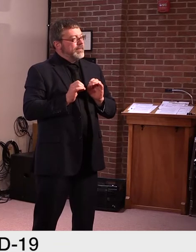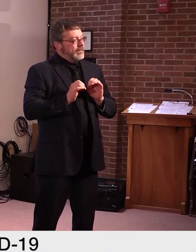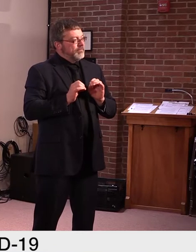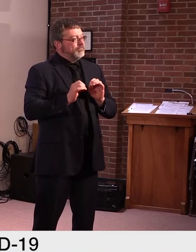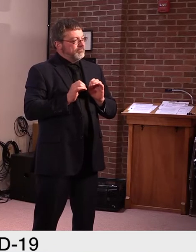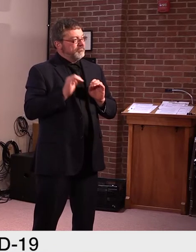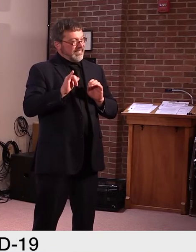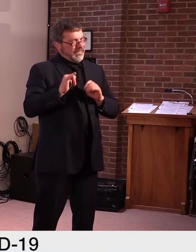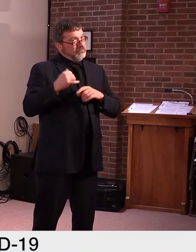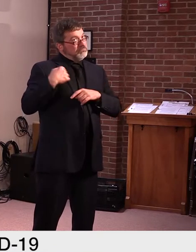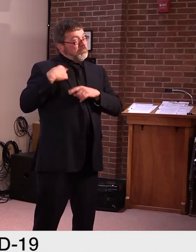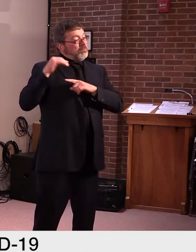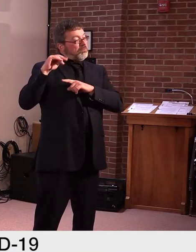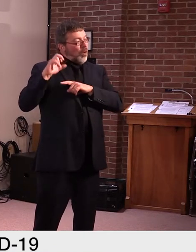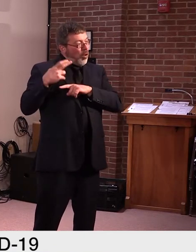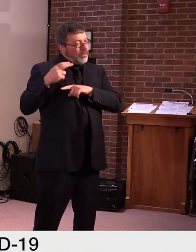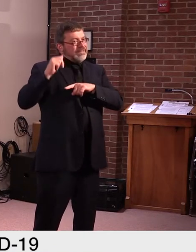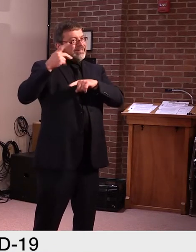virtually shut down.